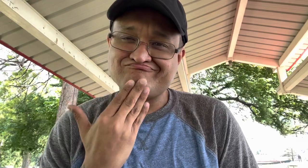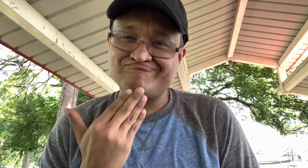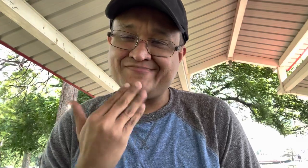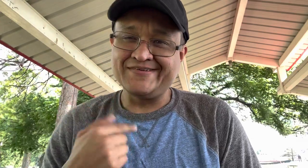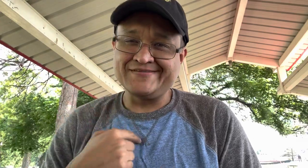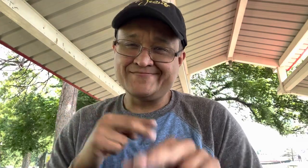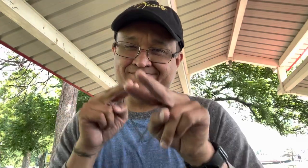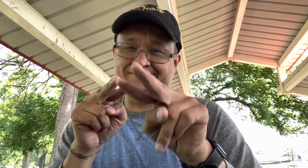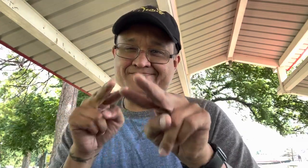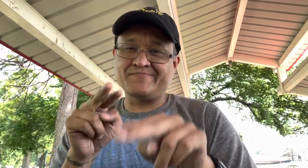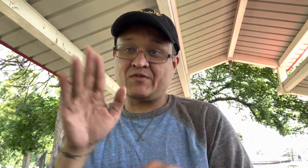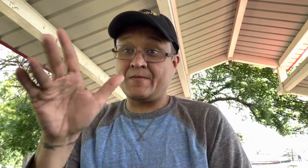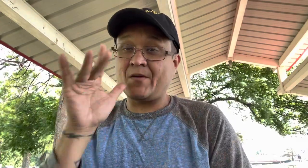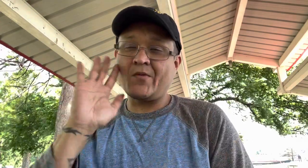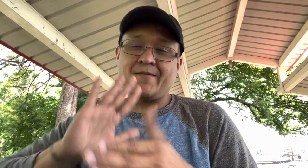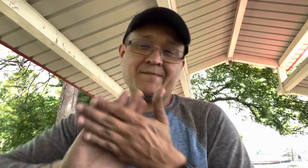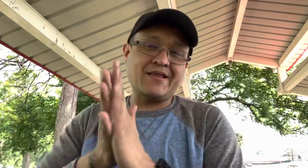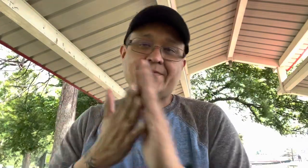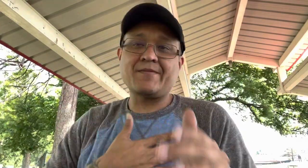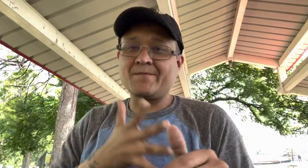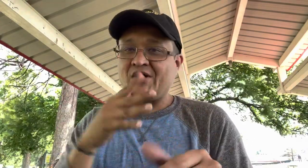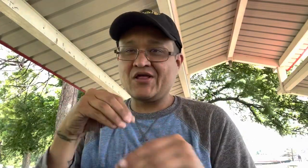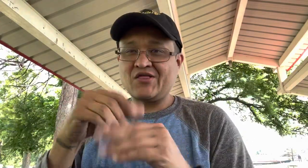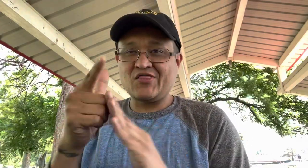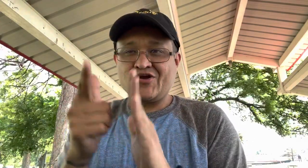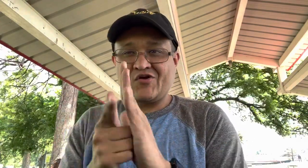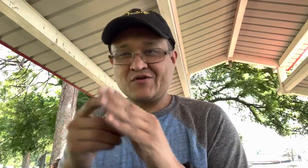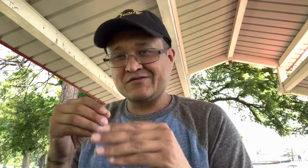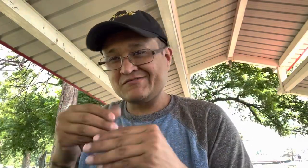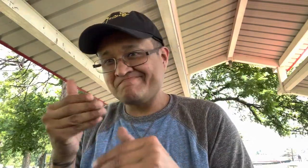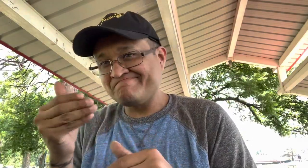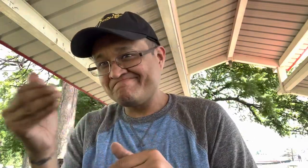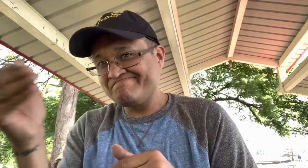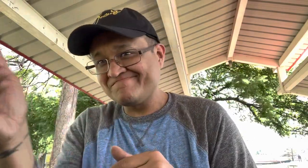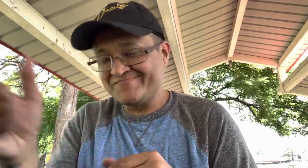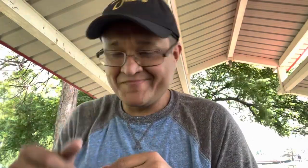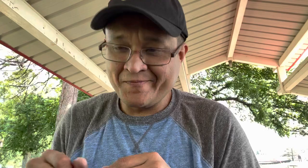of course Lisa's mom too she's very precious and we look forward to her becoming my mother-in-law